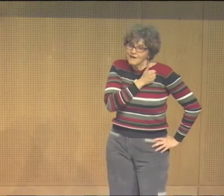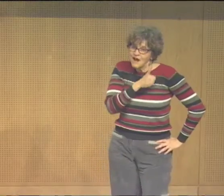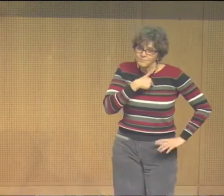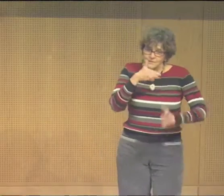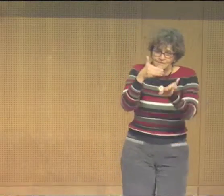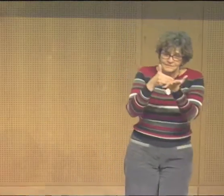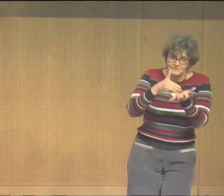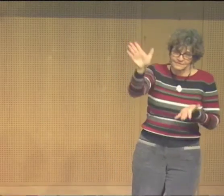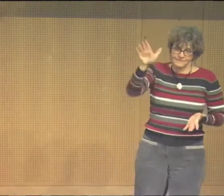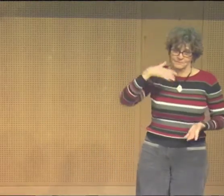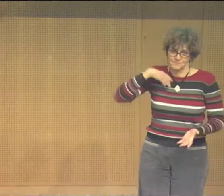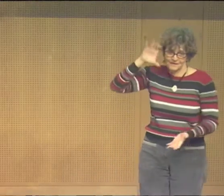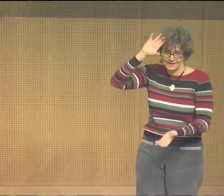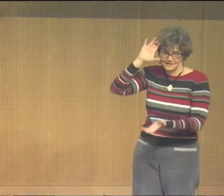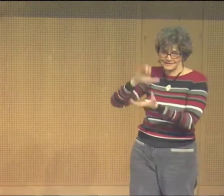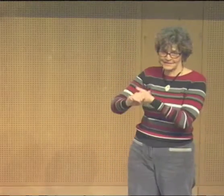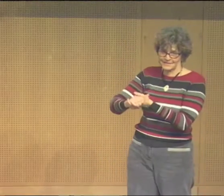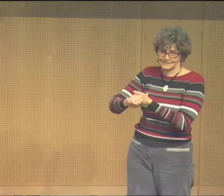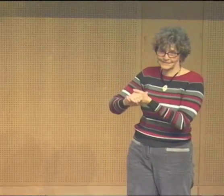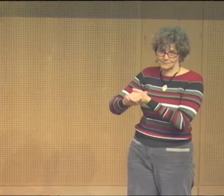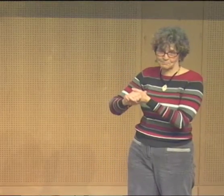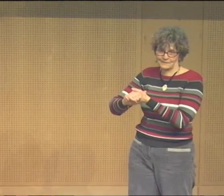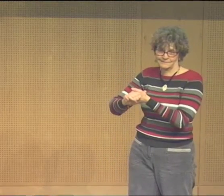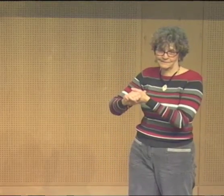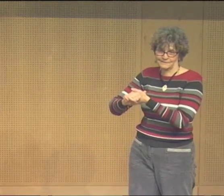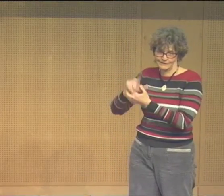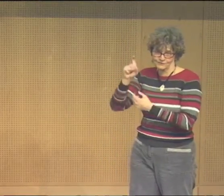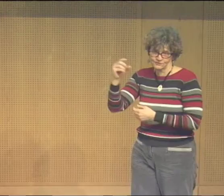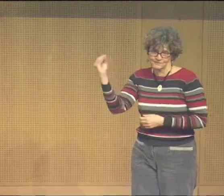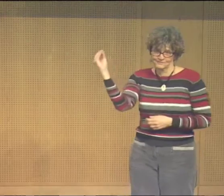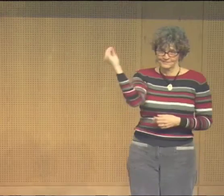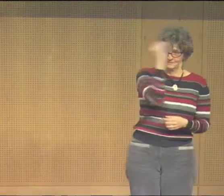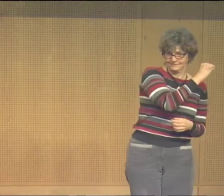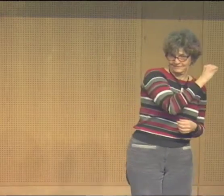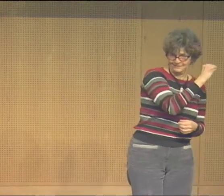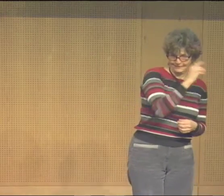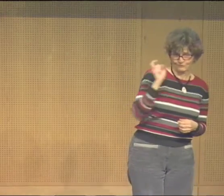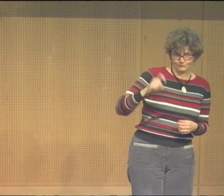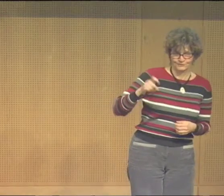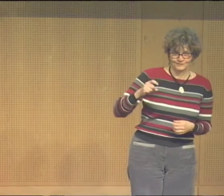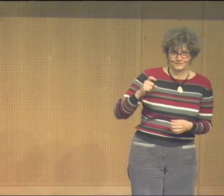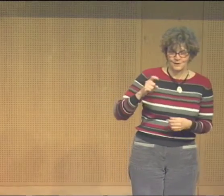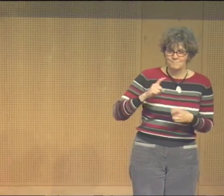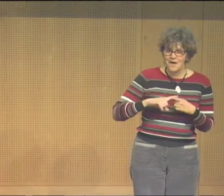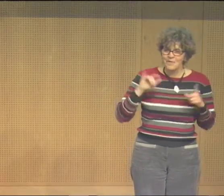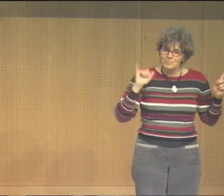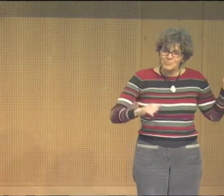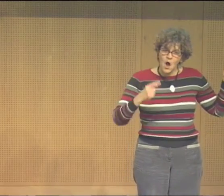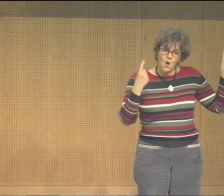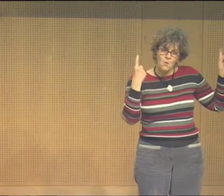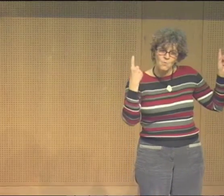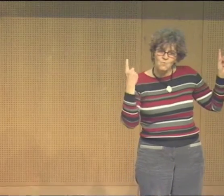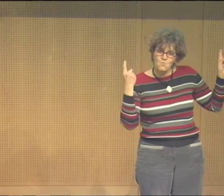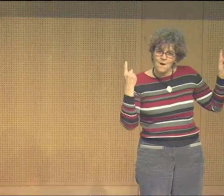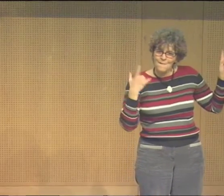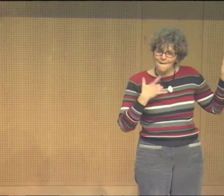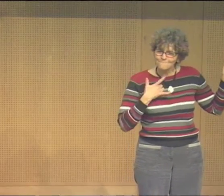I'm so sorry that it my husband isn't in this picture I suppose I should insert him somewhere into the picture